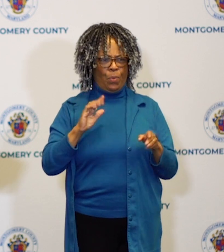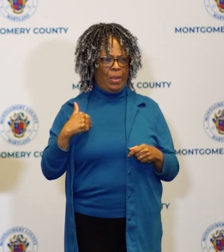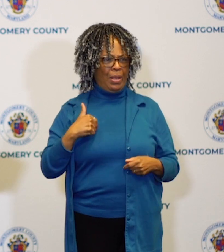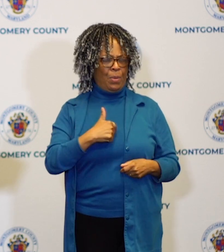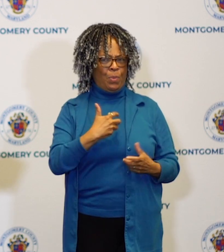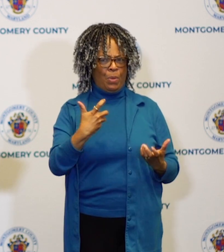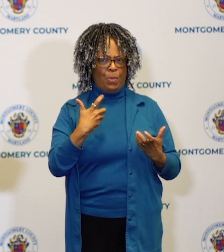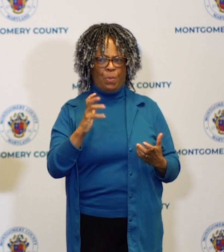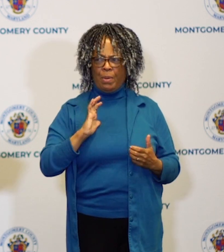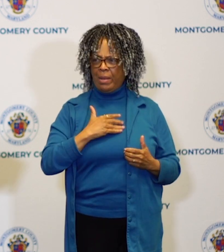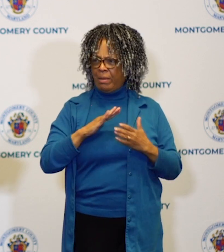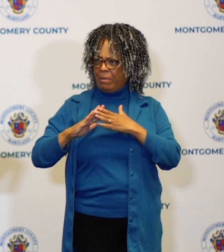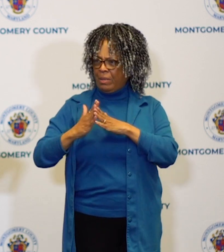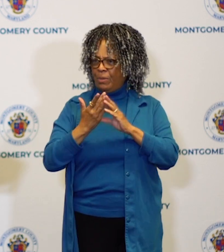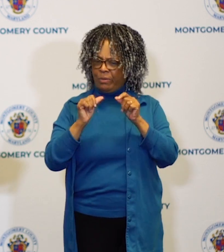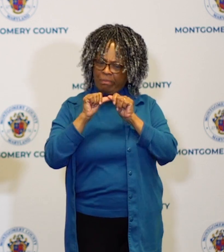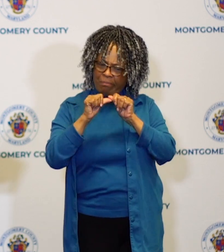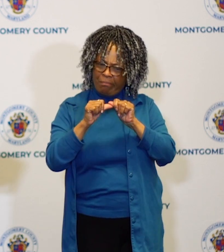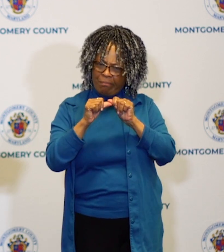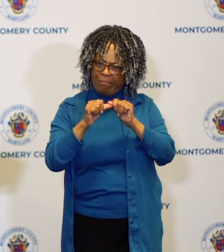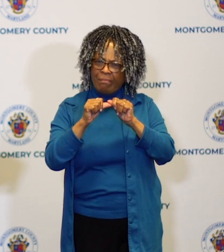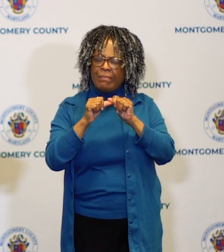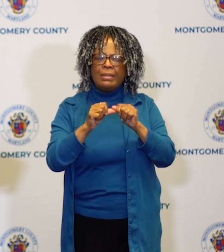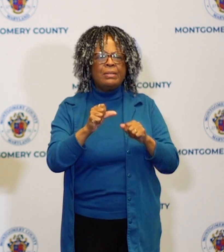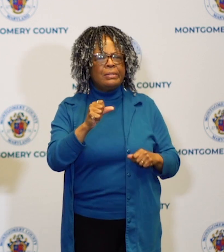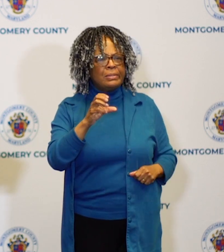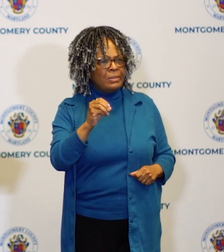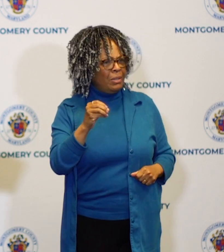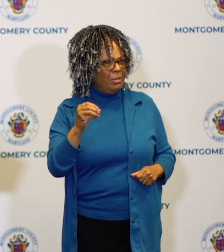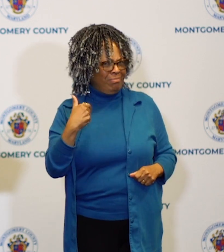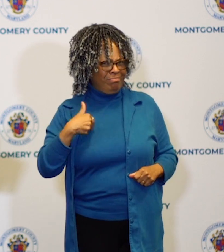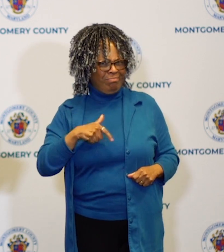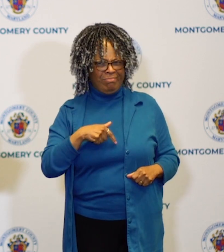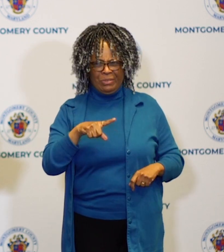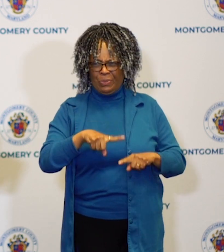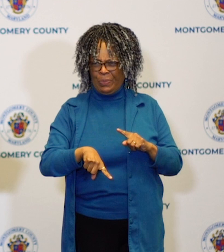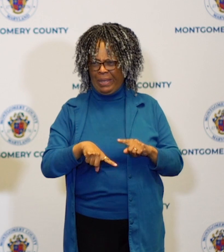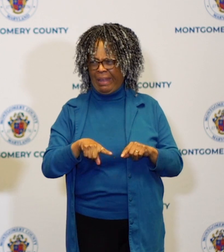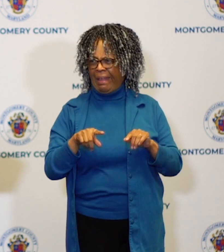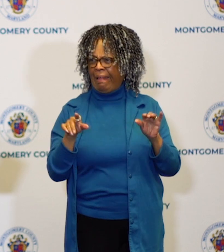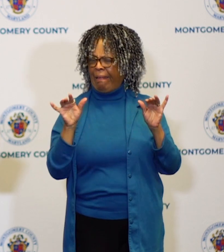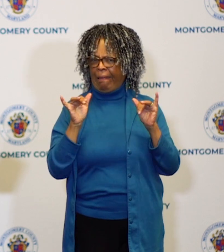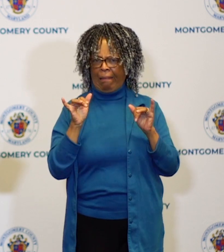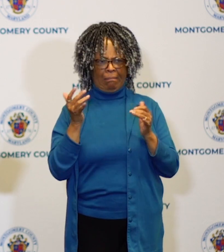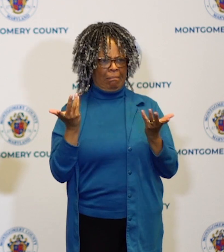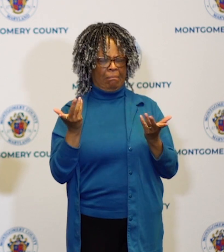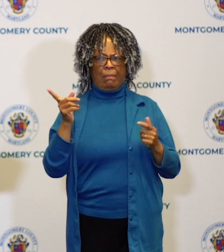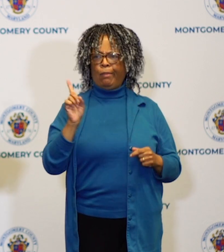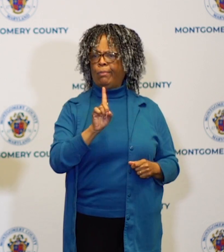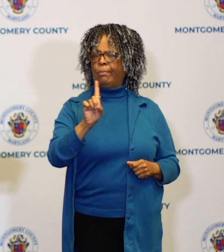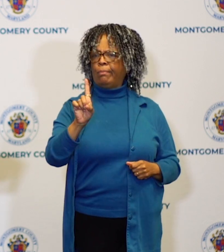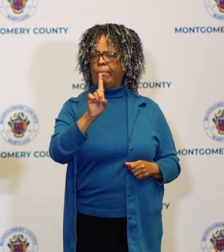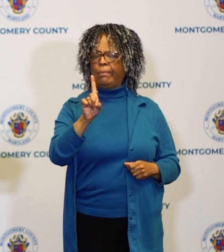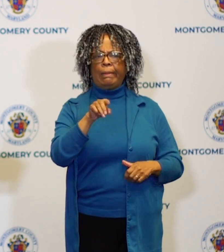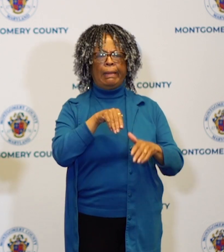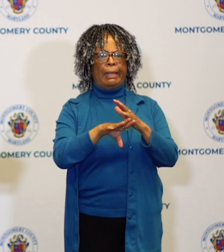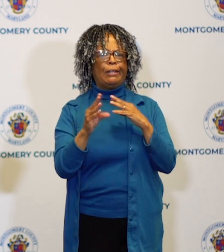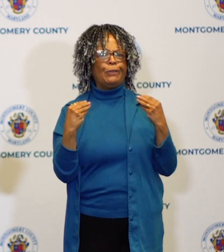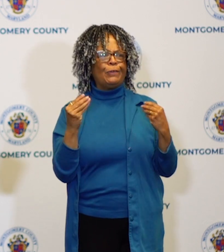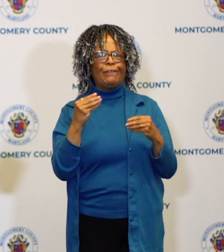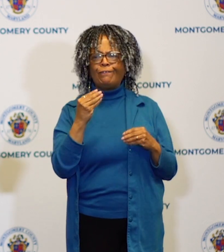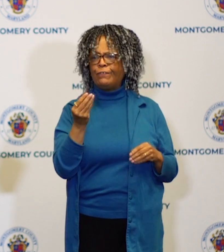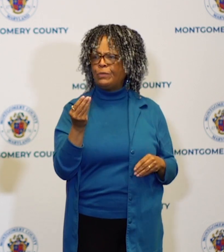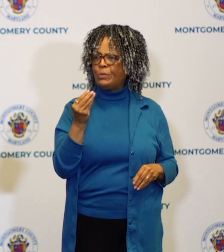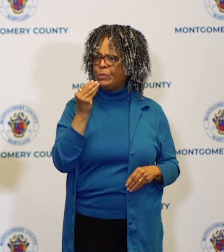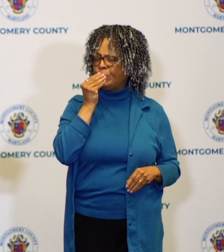sit back and just absorb it and go about our business you can't go about your business you can't welcome to a grocery store and not have somebody